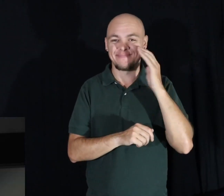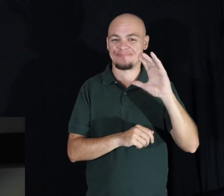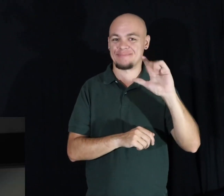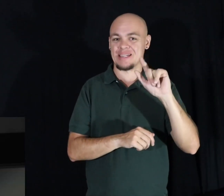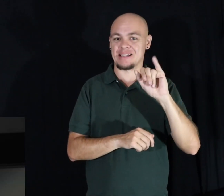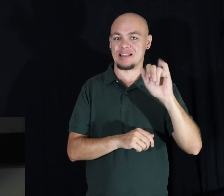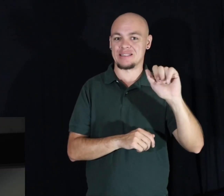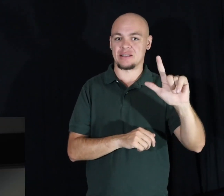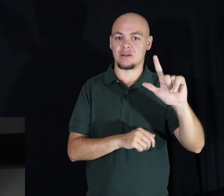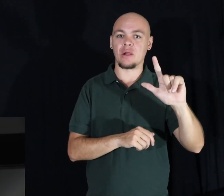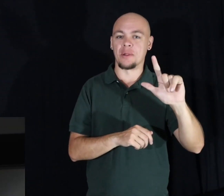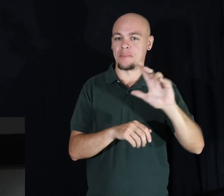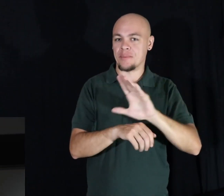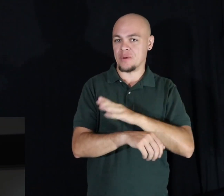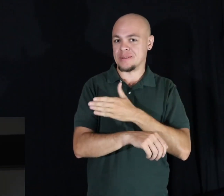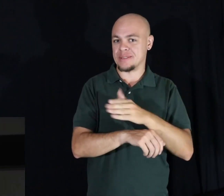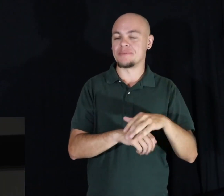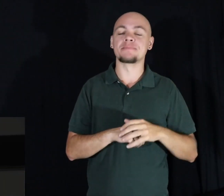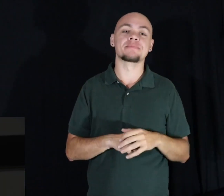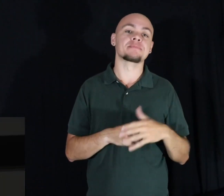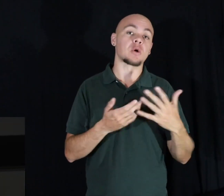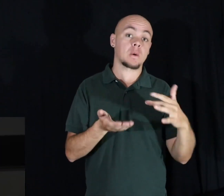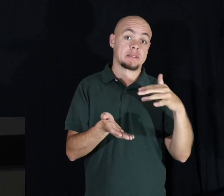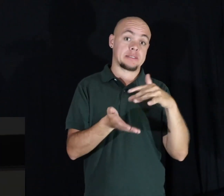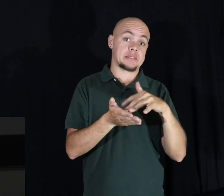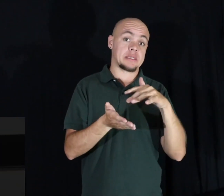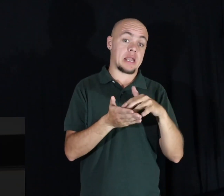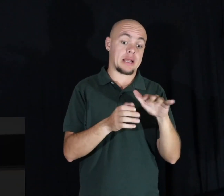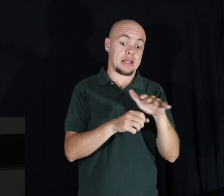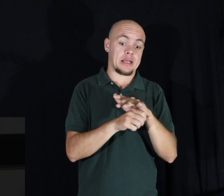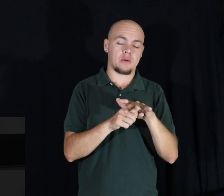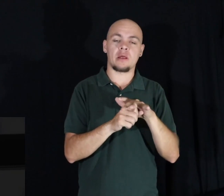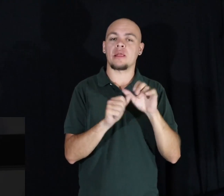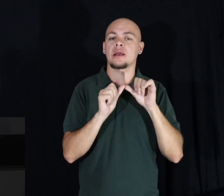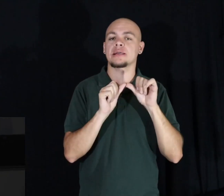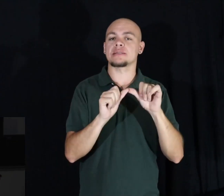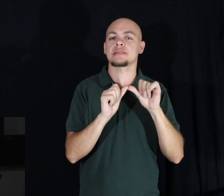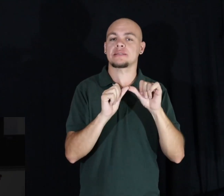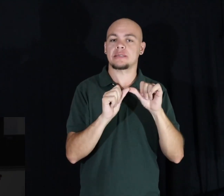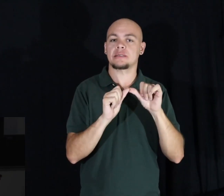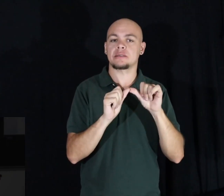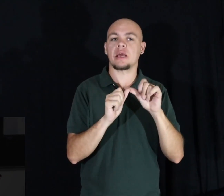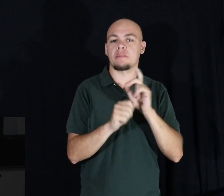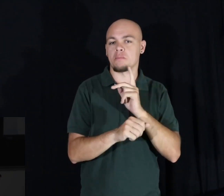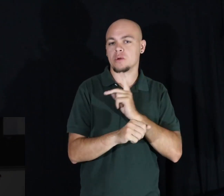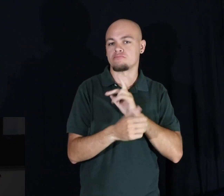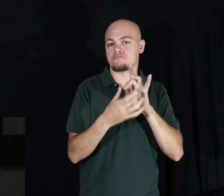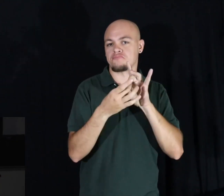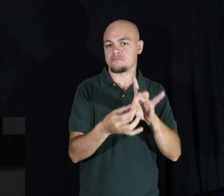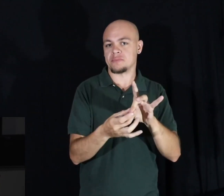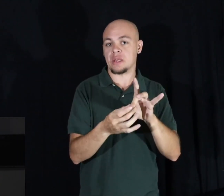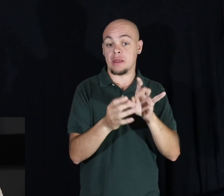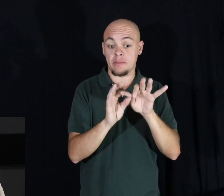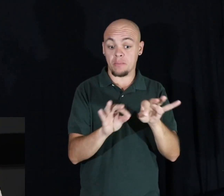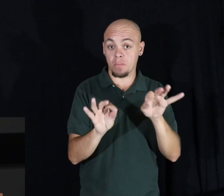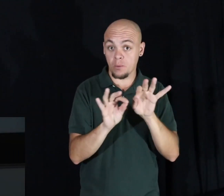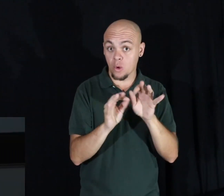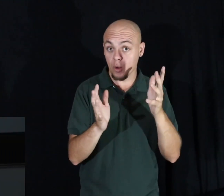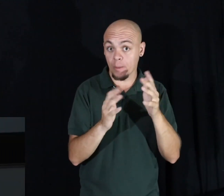or studying in a spot which is consistent and personable to you. The key is consistency.